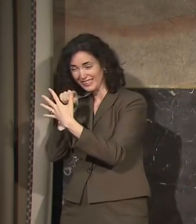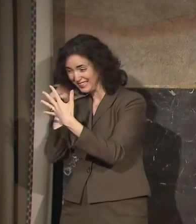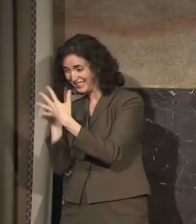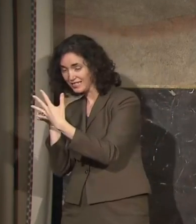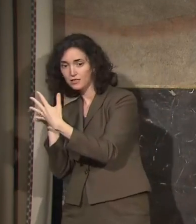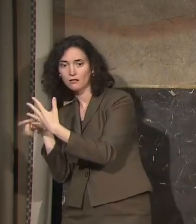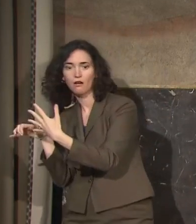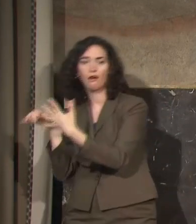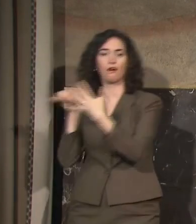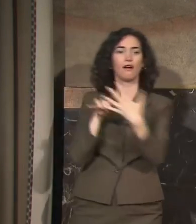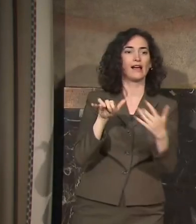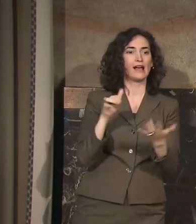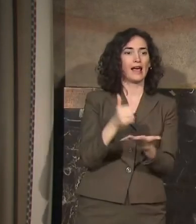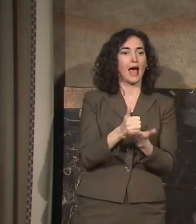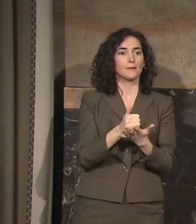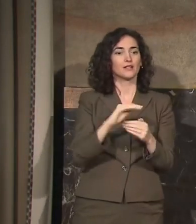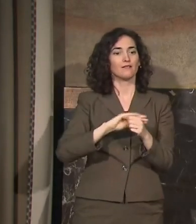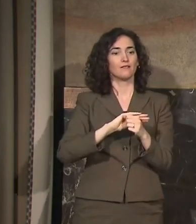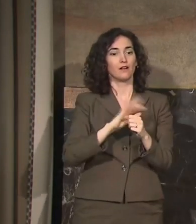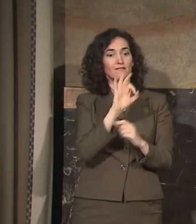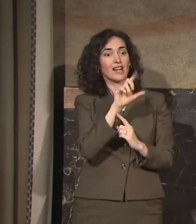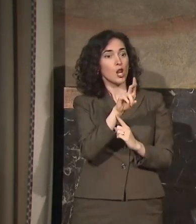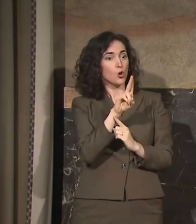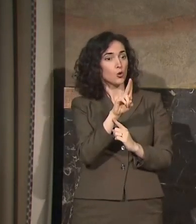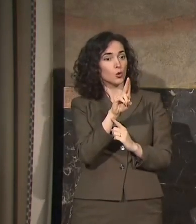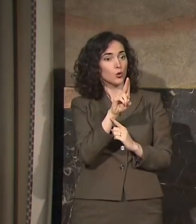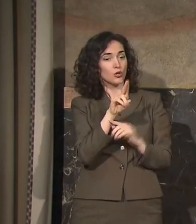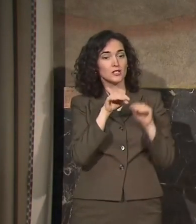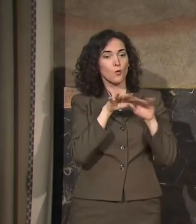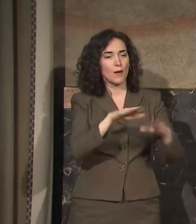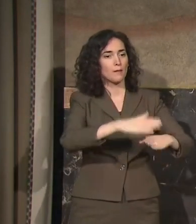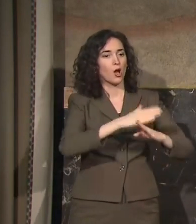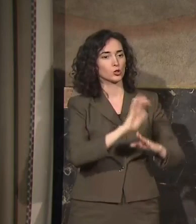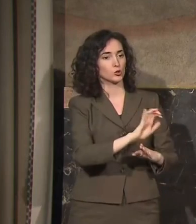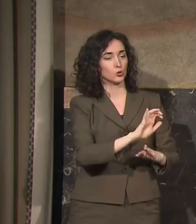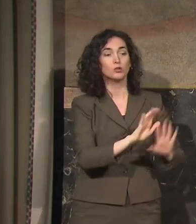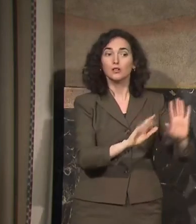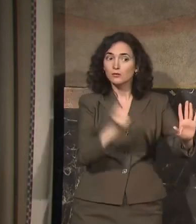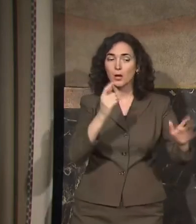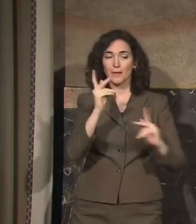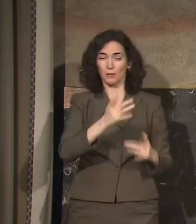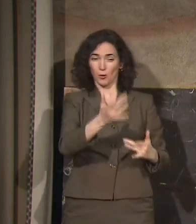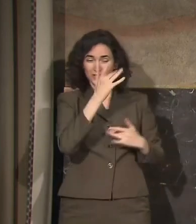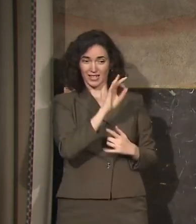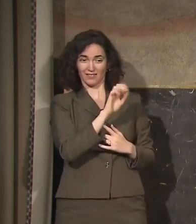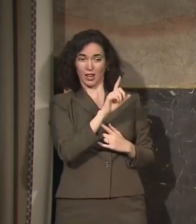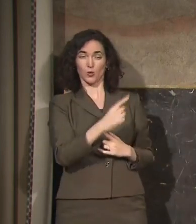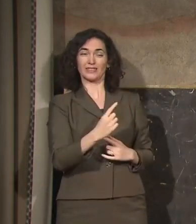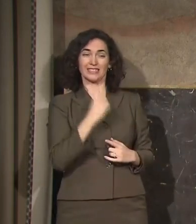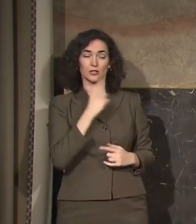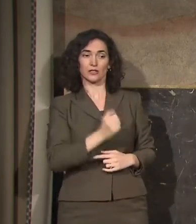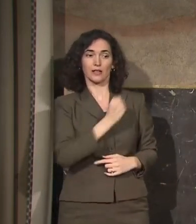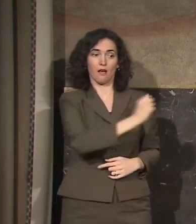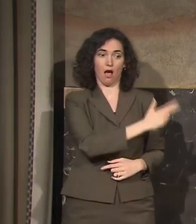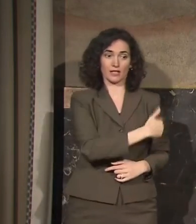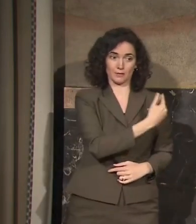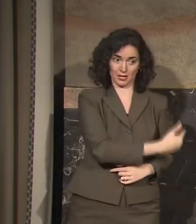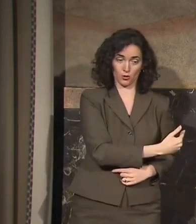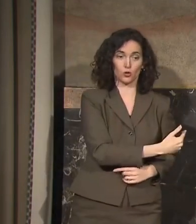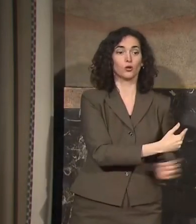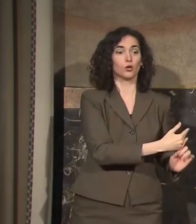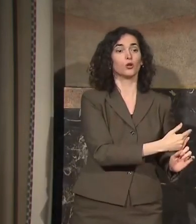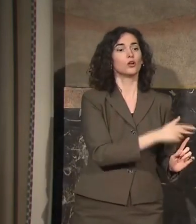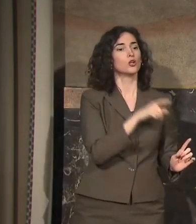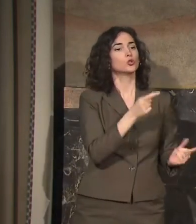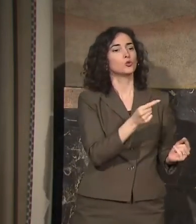people get the flu and go to the hospital, they're occupying the same acute care beds, ICU beds, ventilators. They're demanding the time and attention